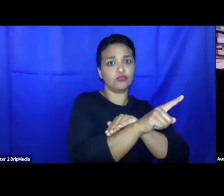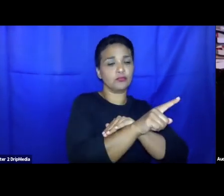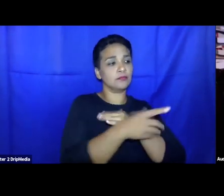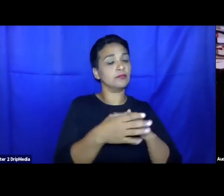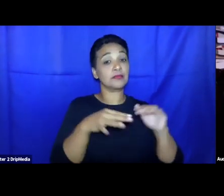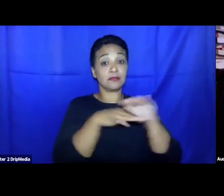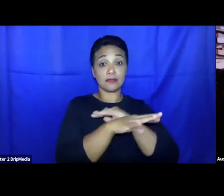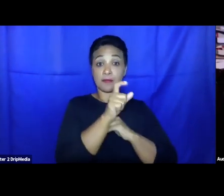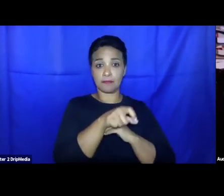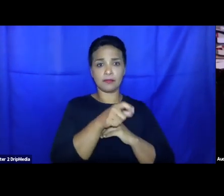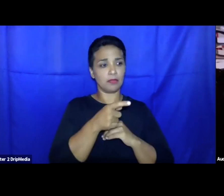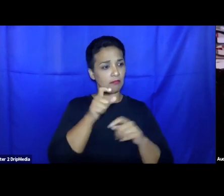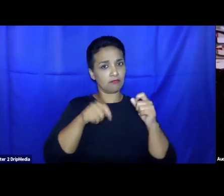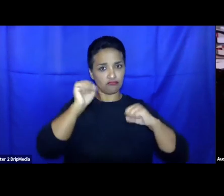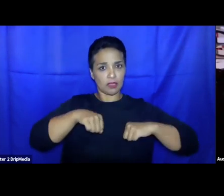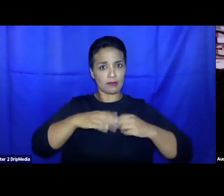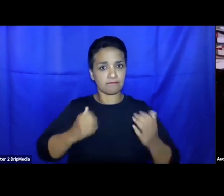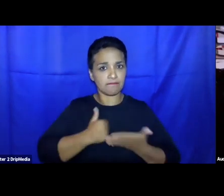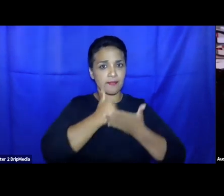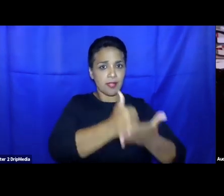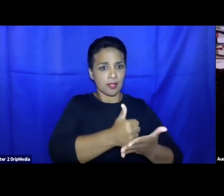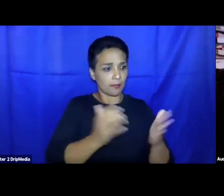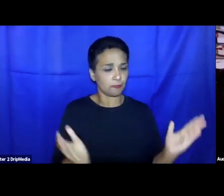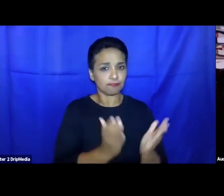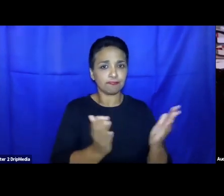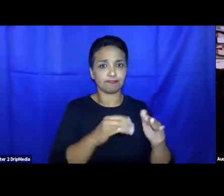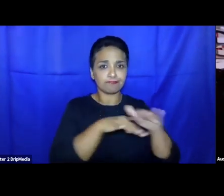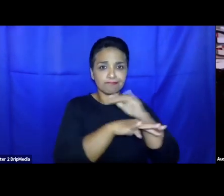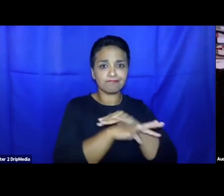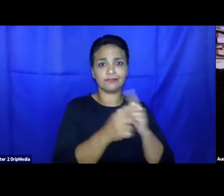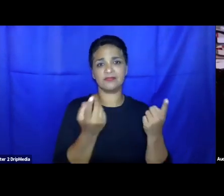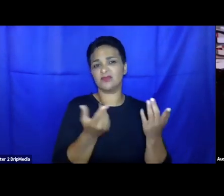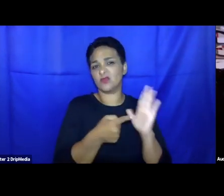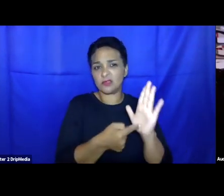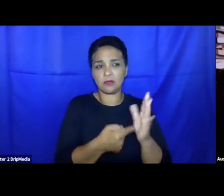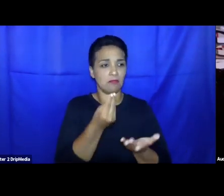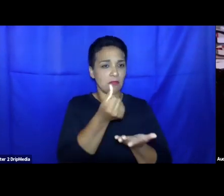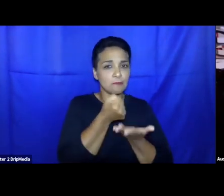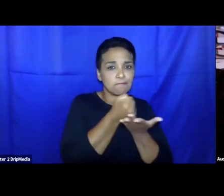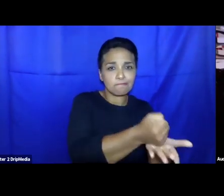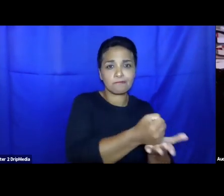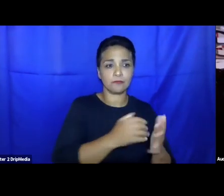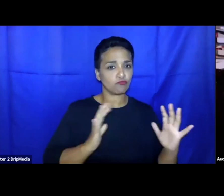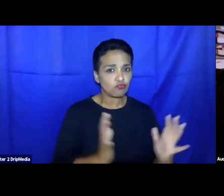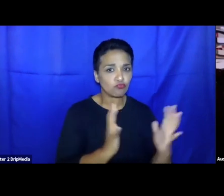to participate in the resettlement process, in effect by providing financial, moral, social and practical support for resettlement.